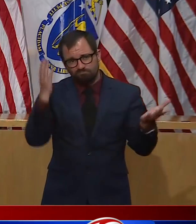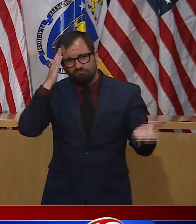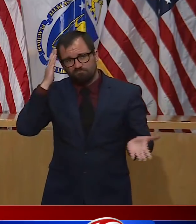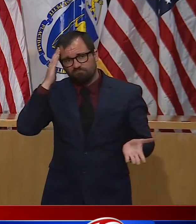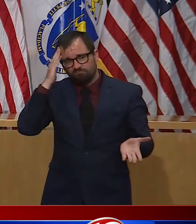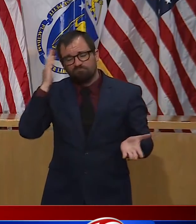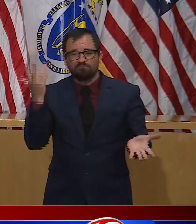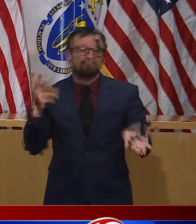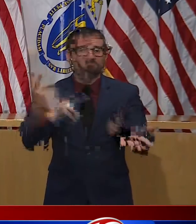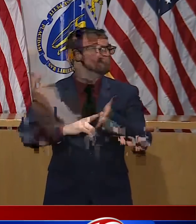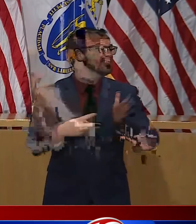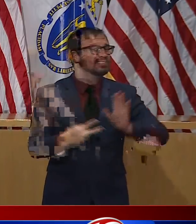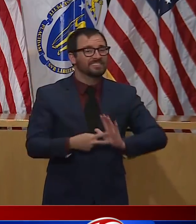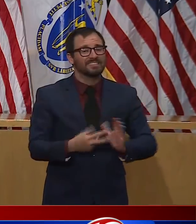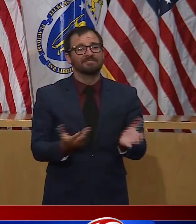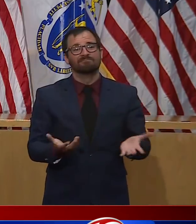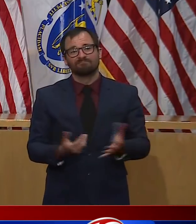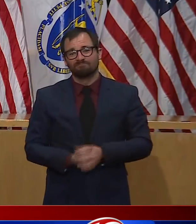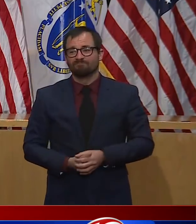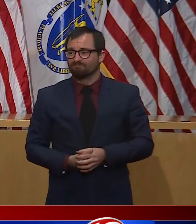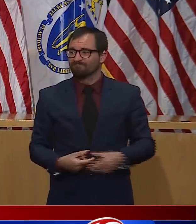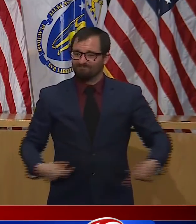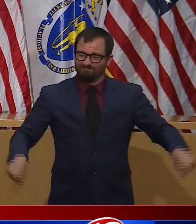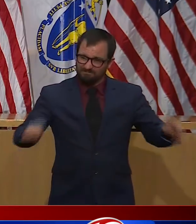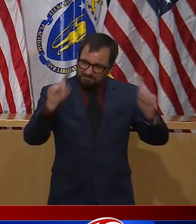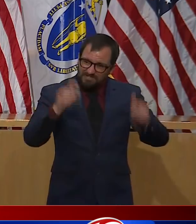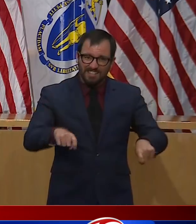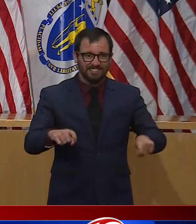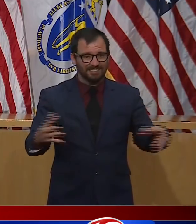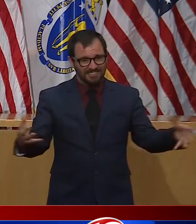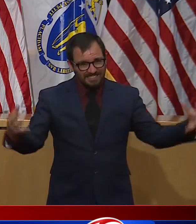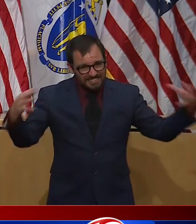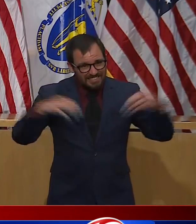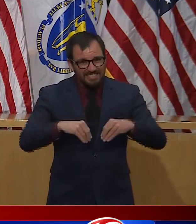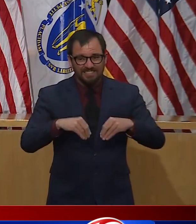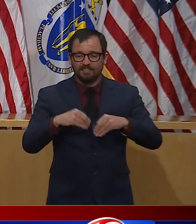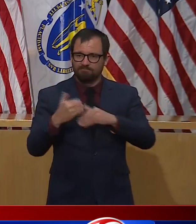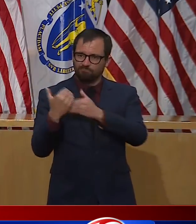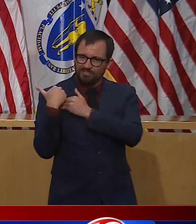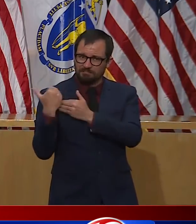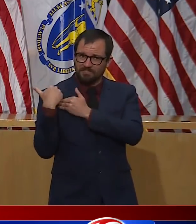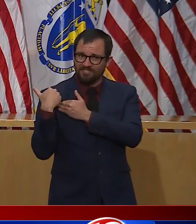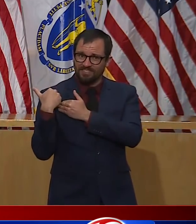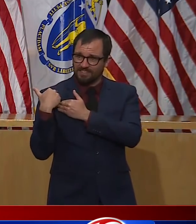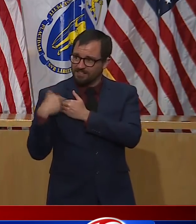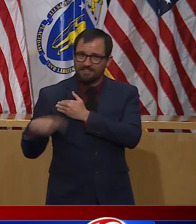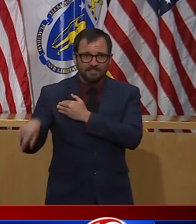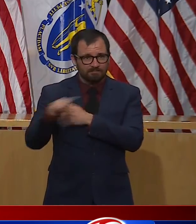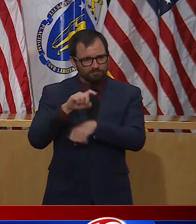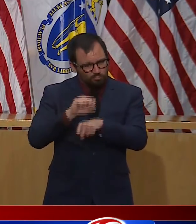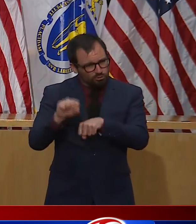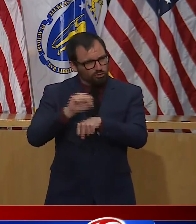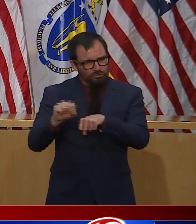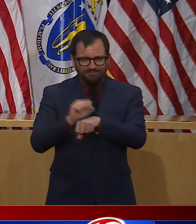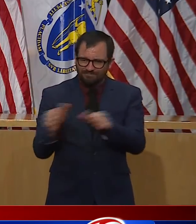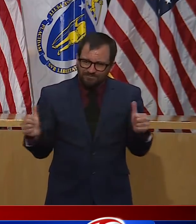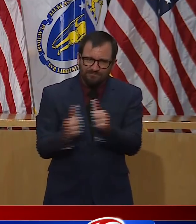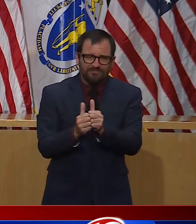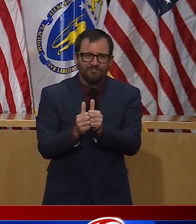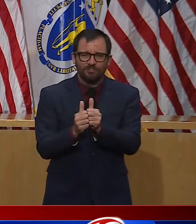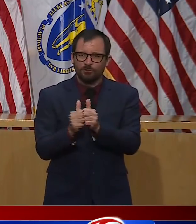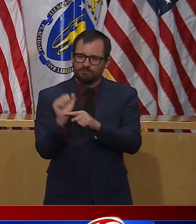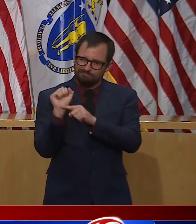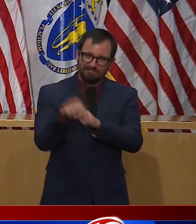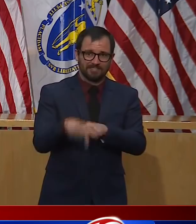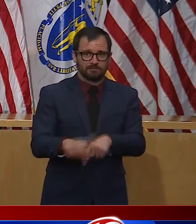and most of all, the rest of us as individuals to continue to fight back against the virus because that